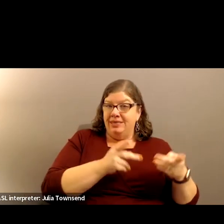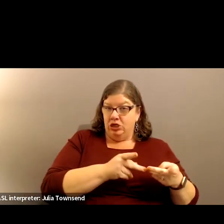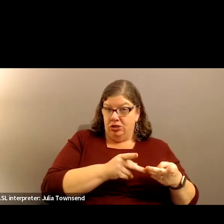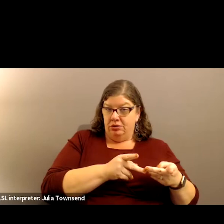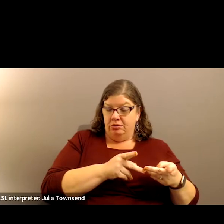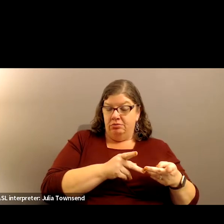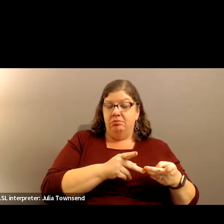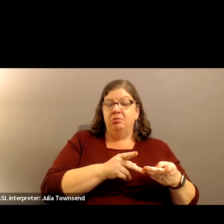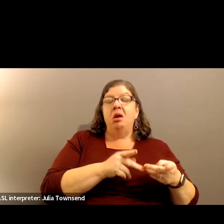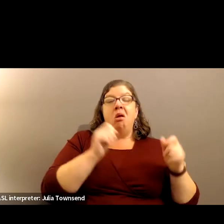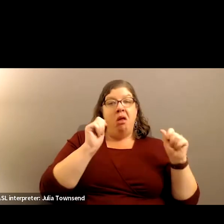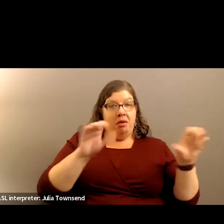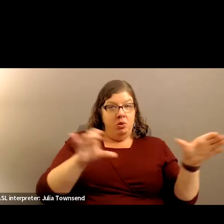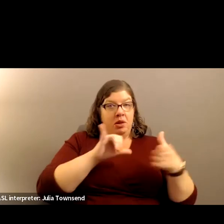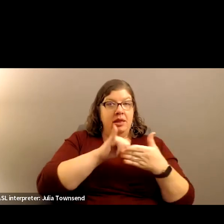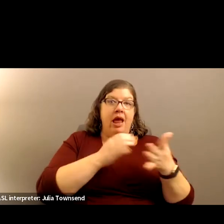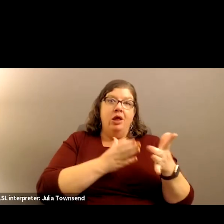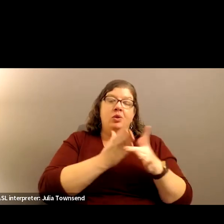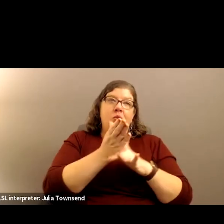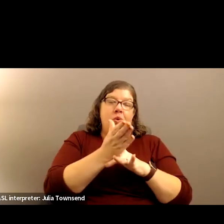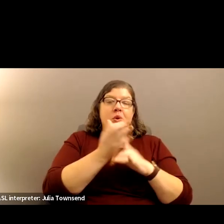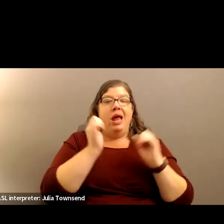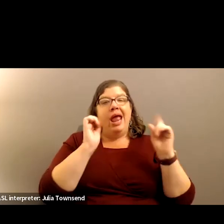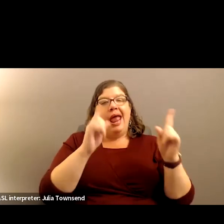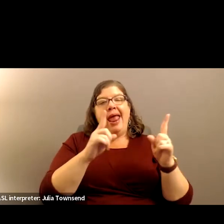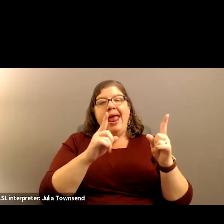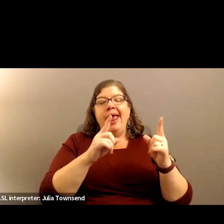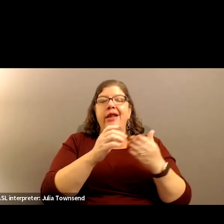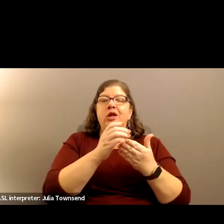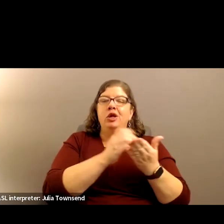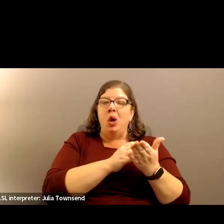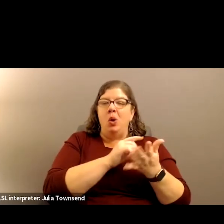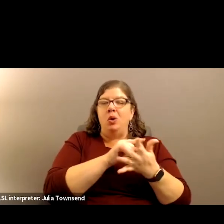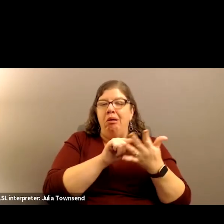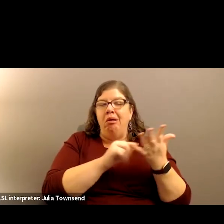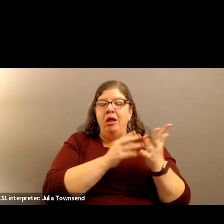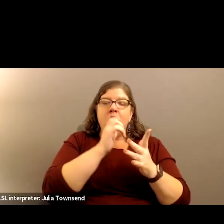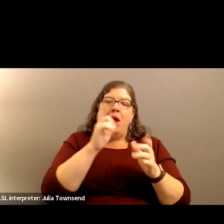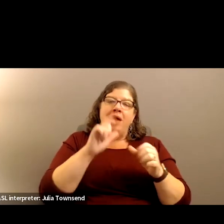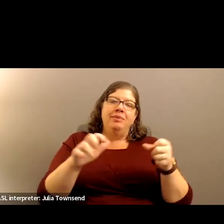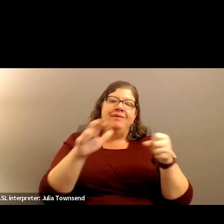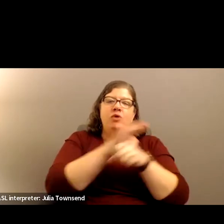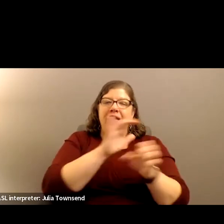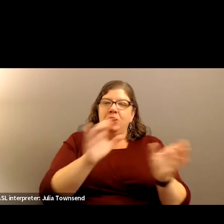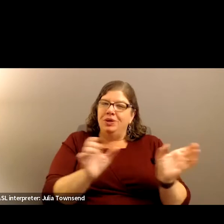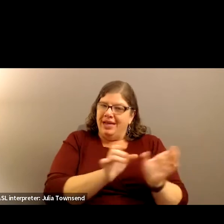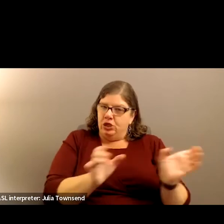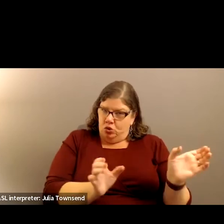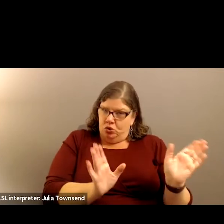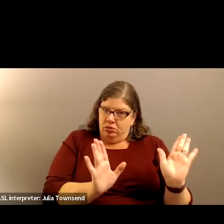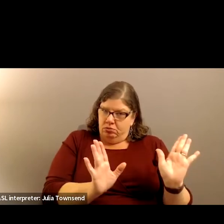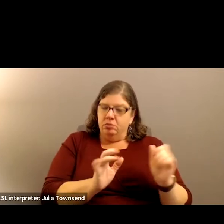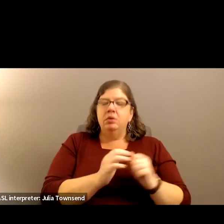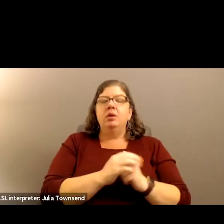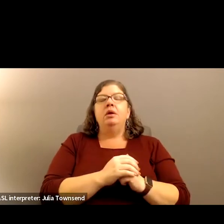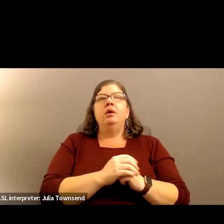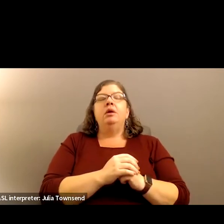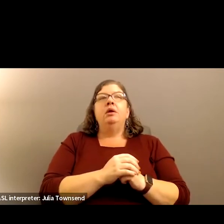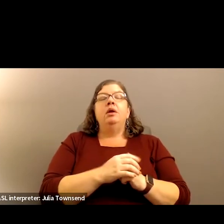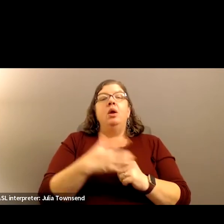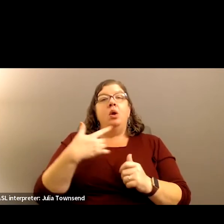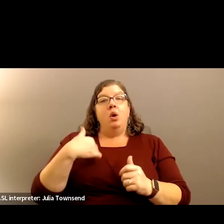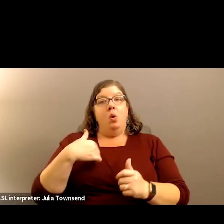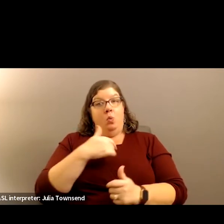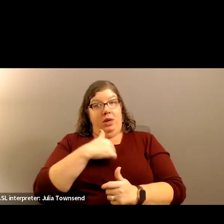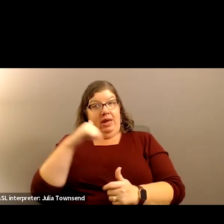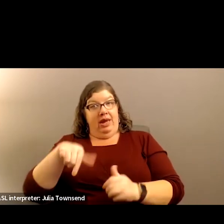And we're able to do that through some ed code stuff and they don't have to be fully credentialed. We as